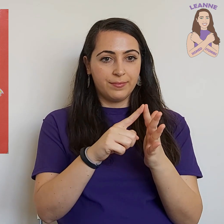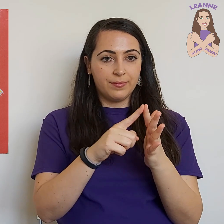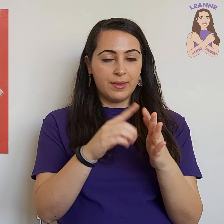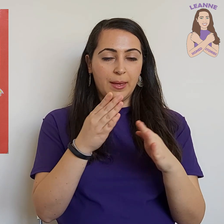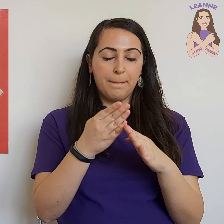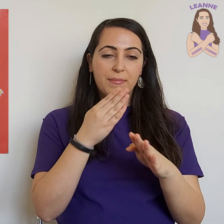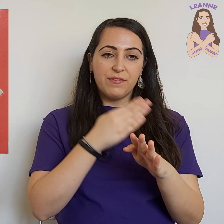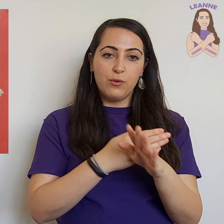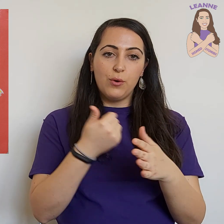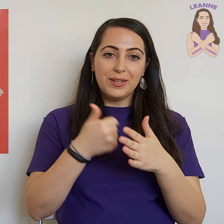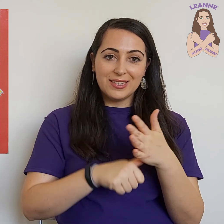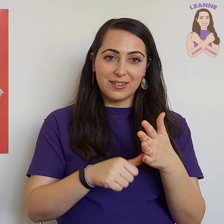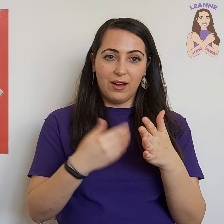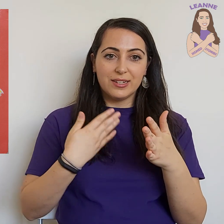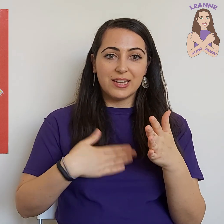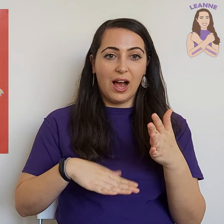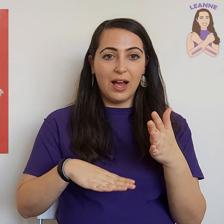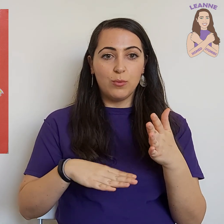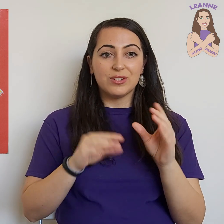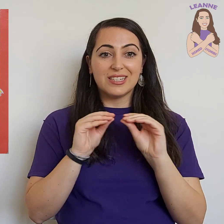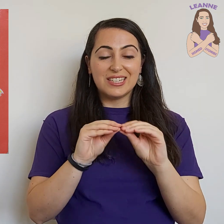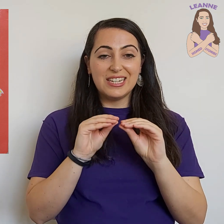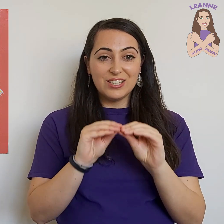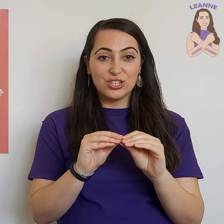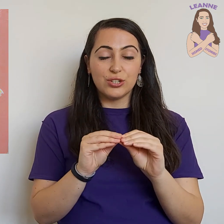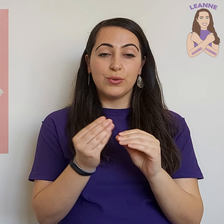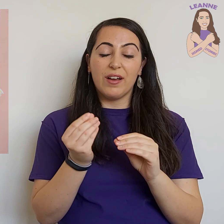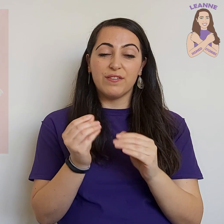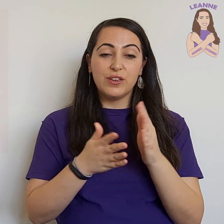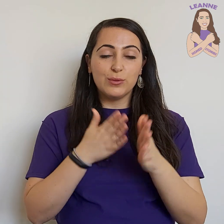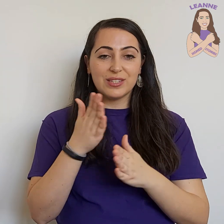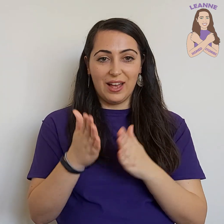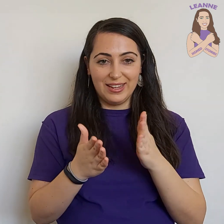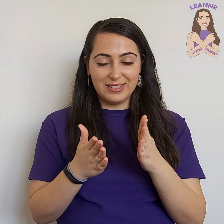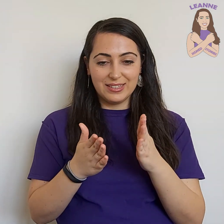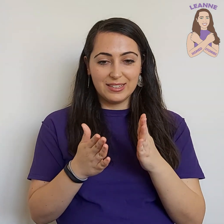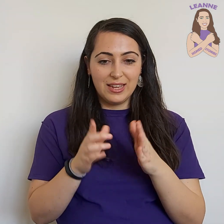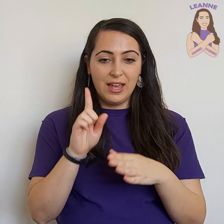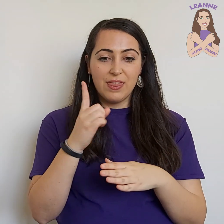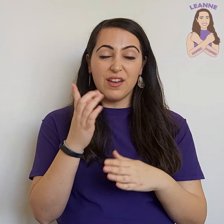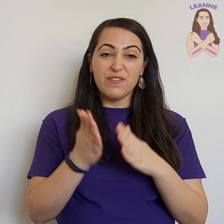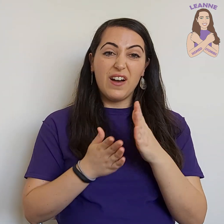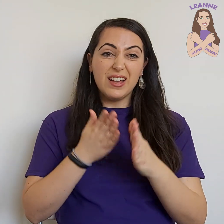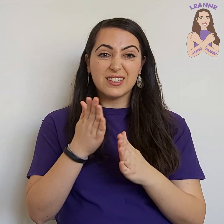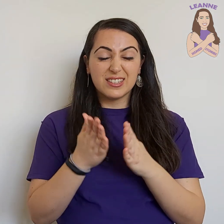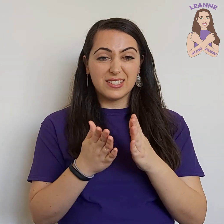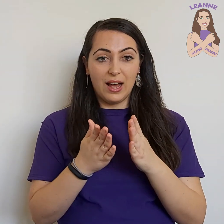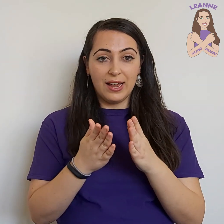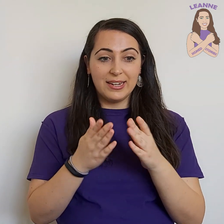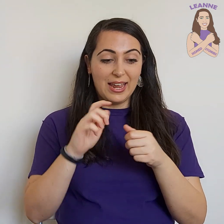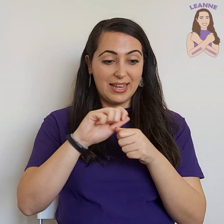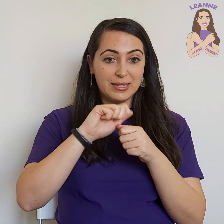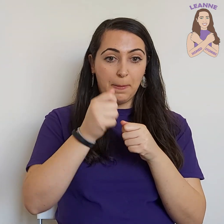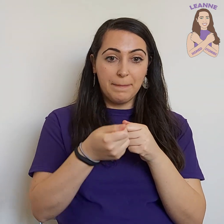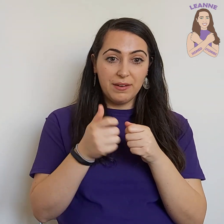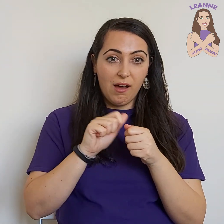Before we start, I want to teach you a few signs. The first sign is banana,